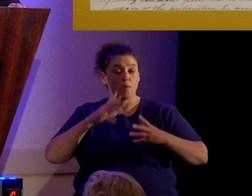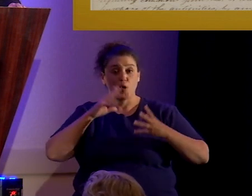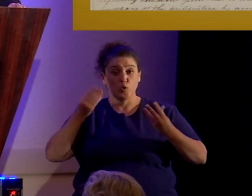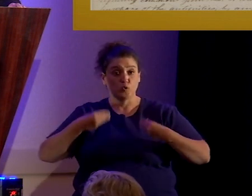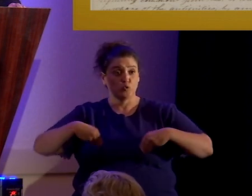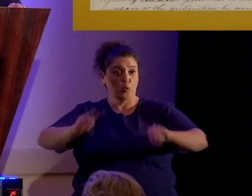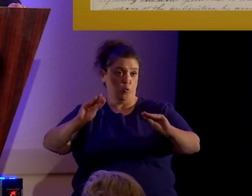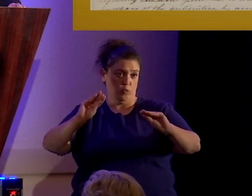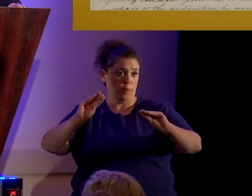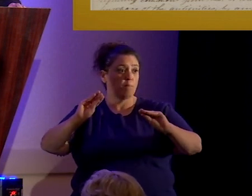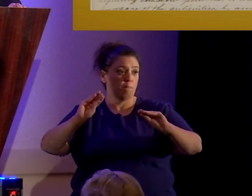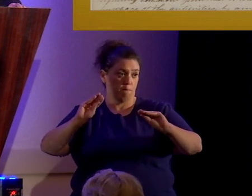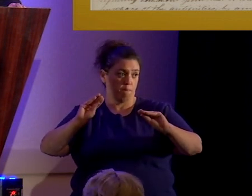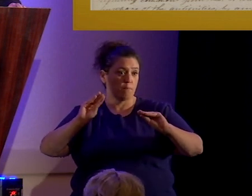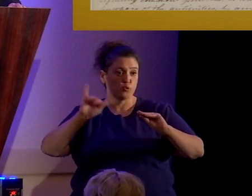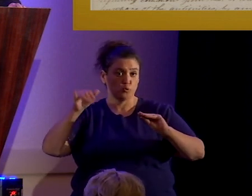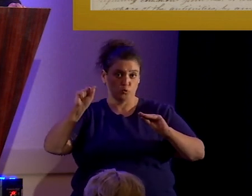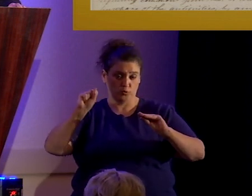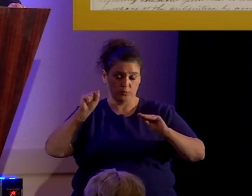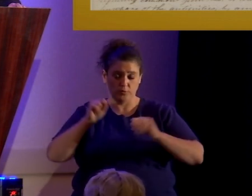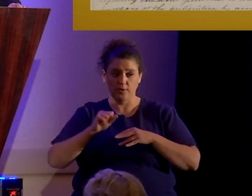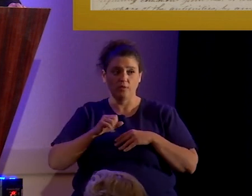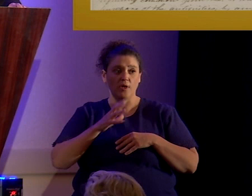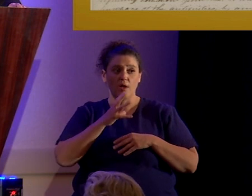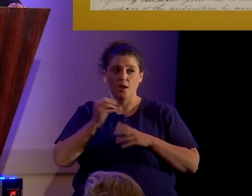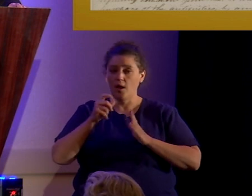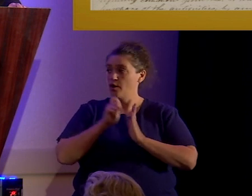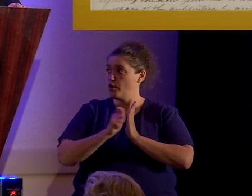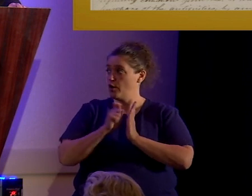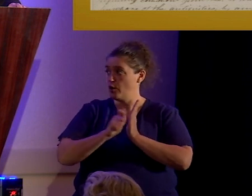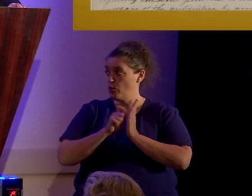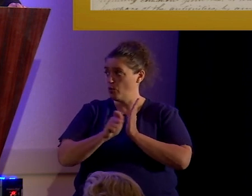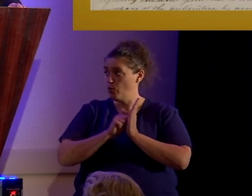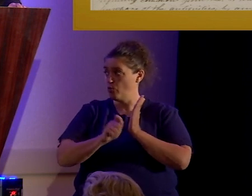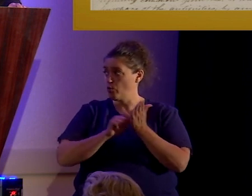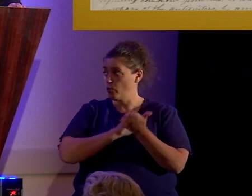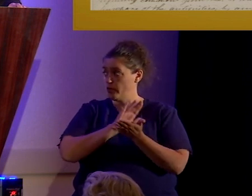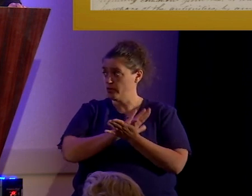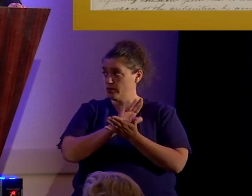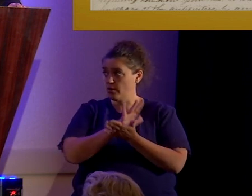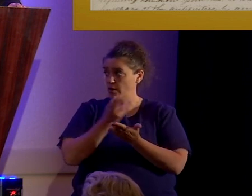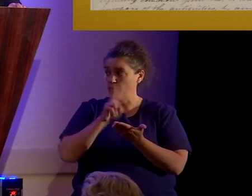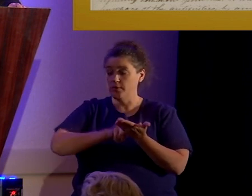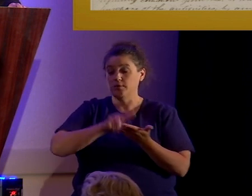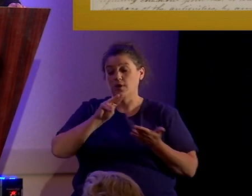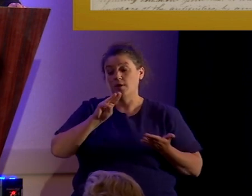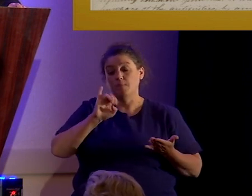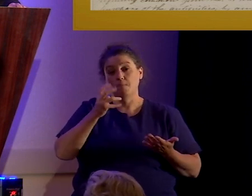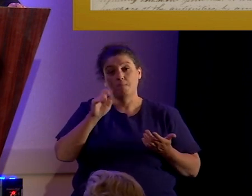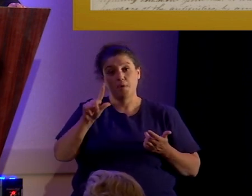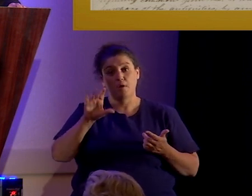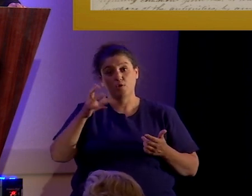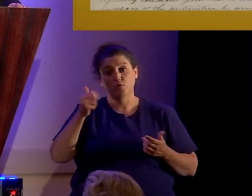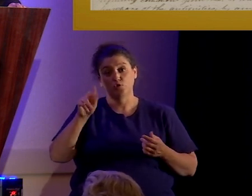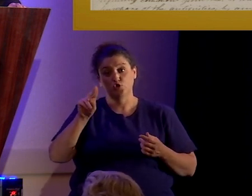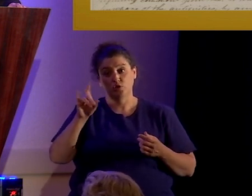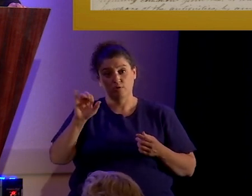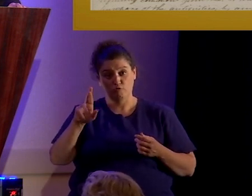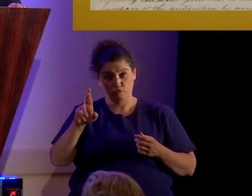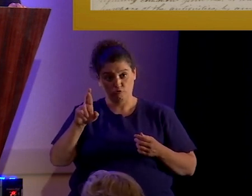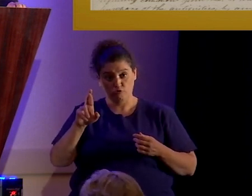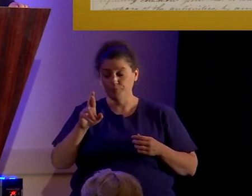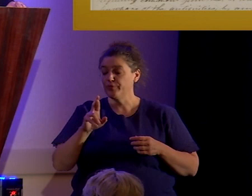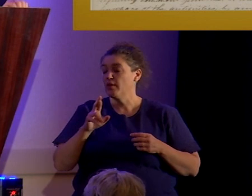Smith and he wrote this document out, which is signed Michael Chandler. And the substance of this